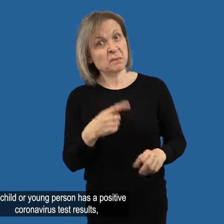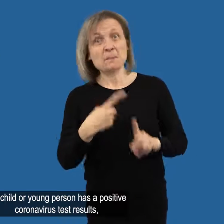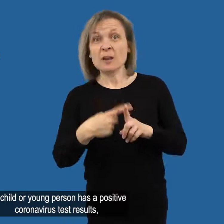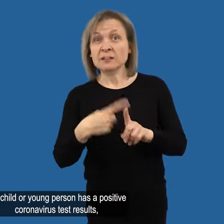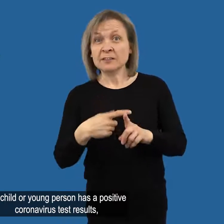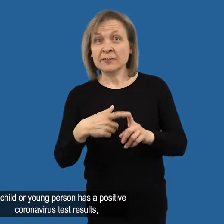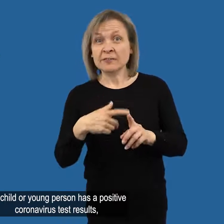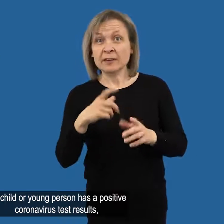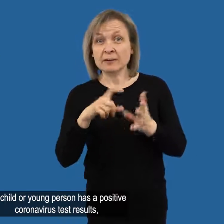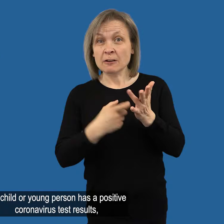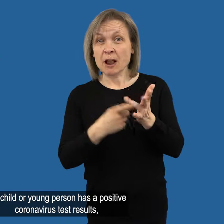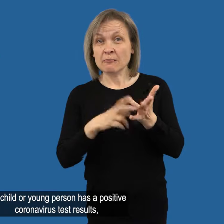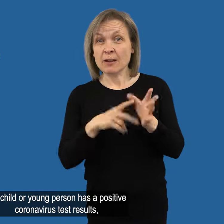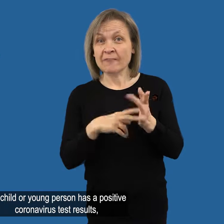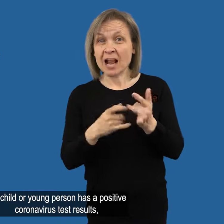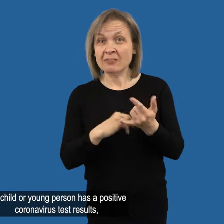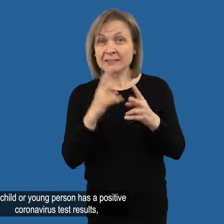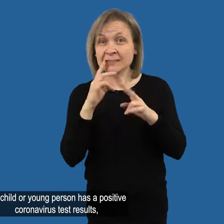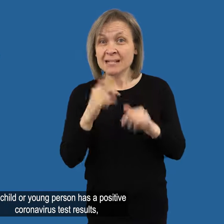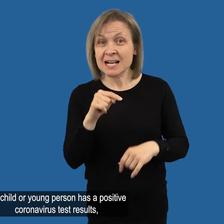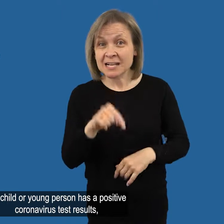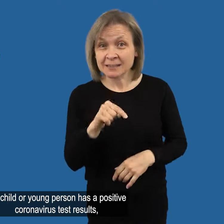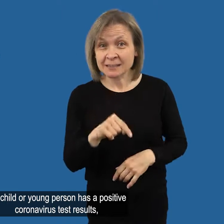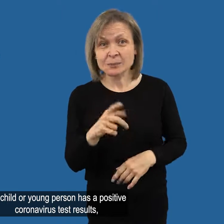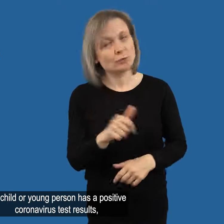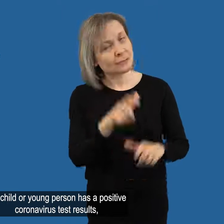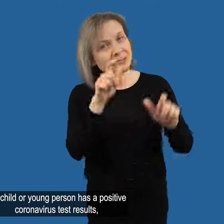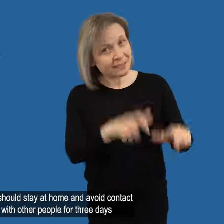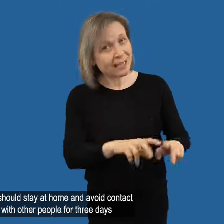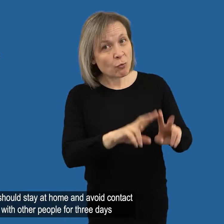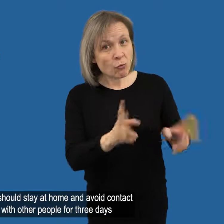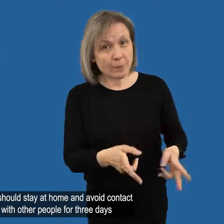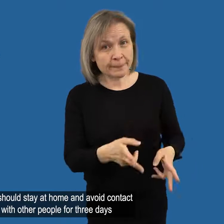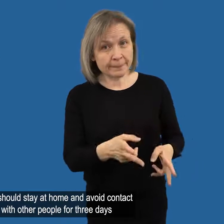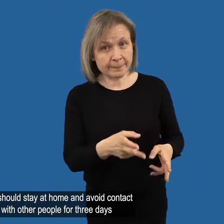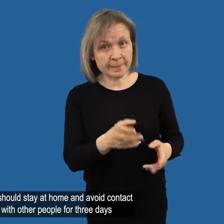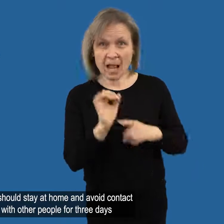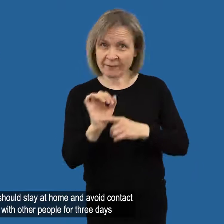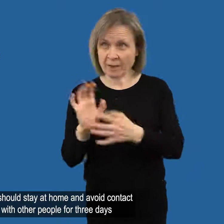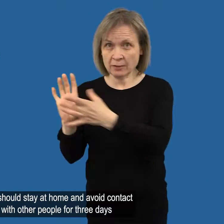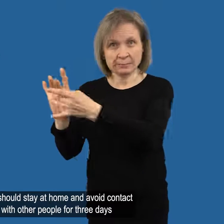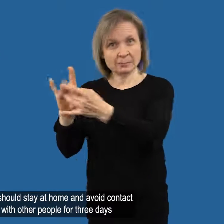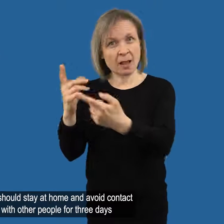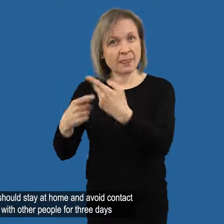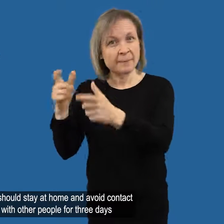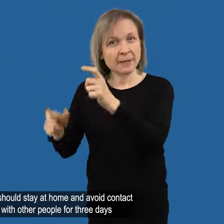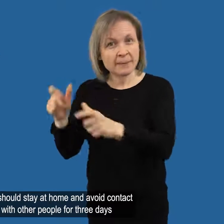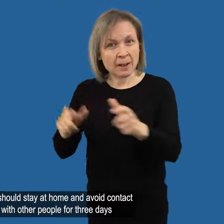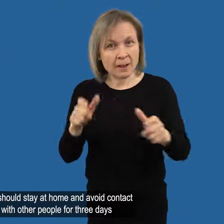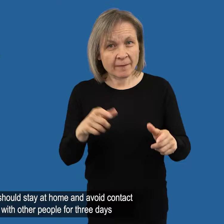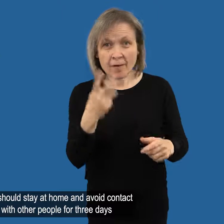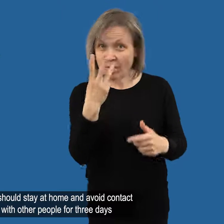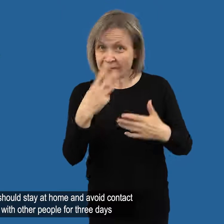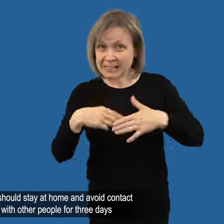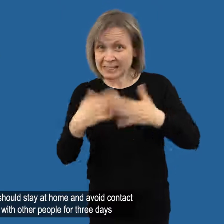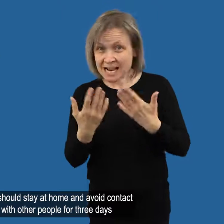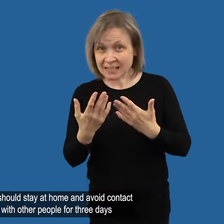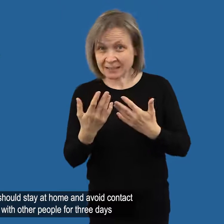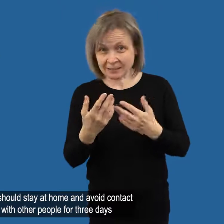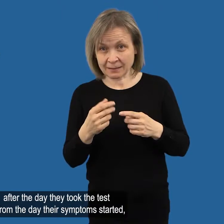If a child or young person has a positive coronavirus test result, they should stay at home and avoid contact with other people for